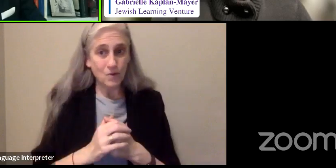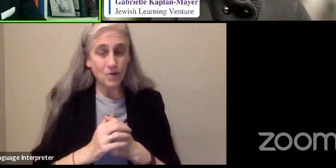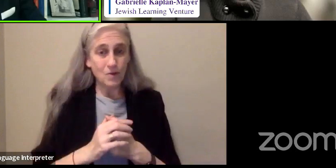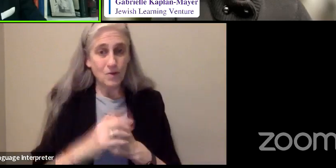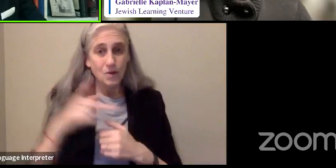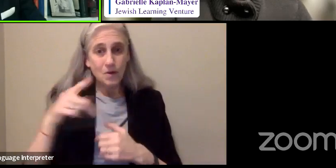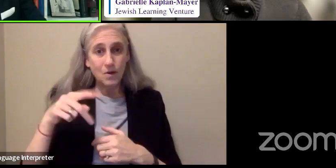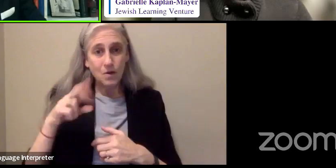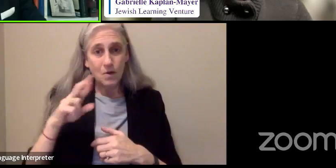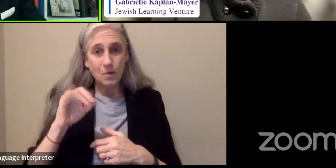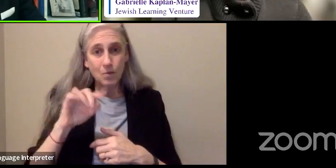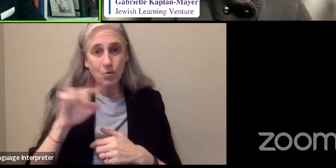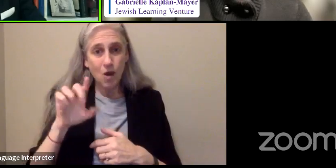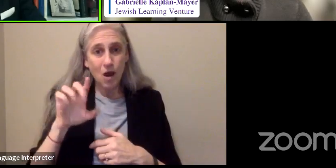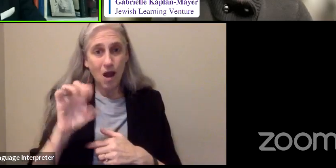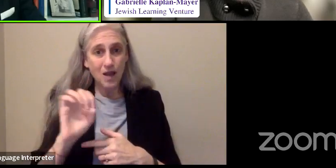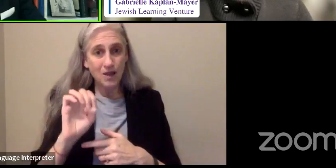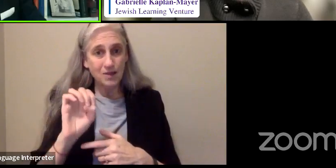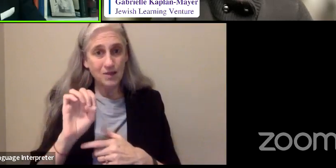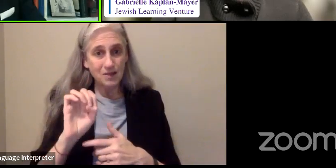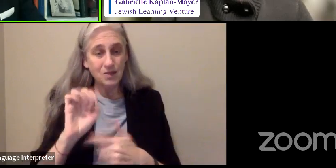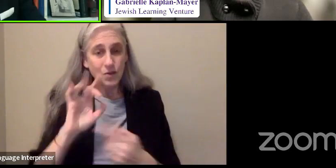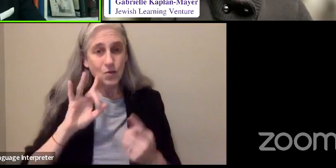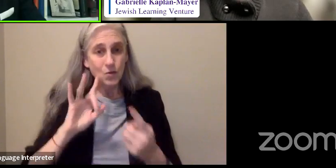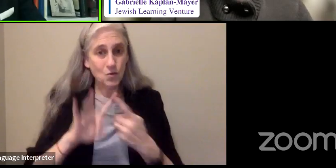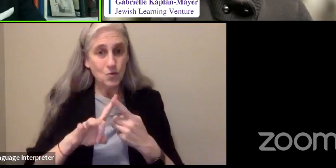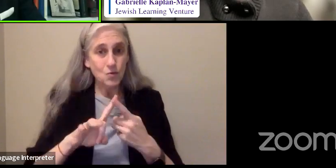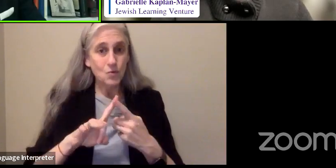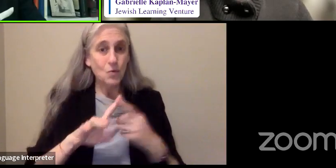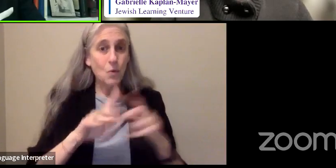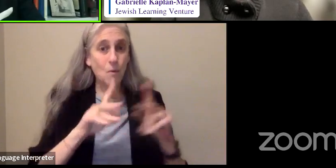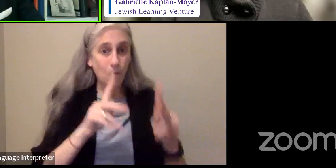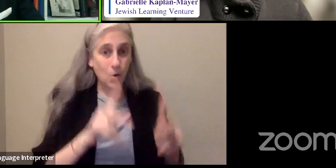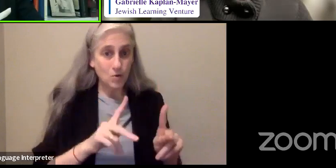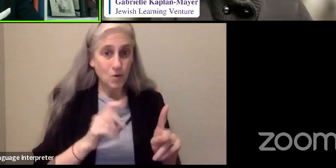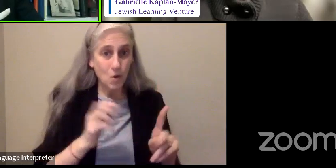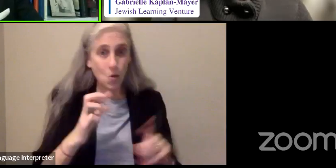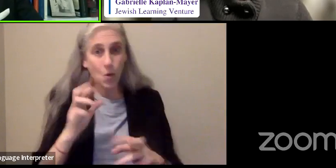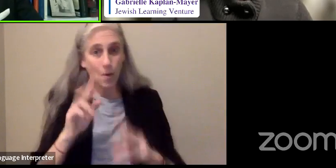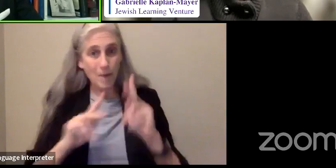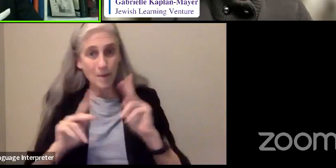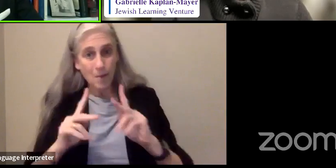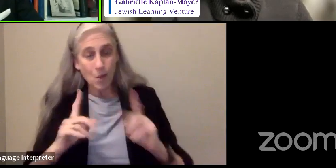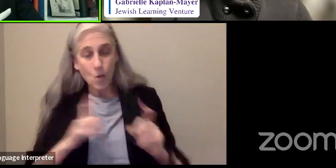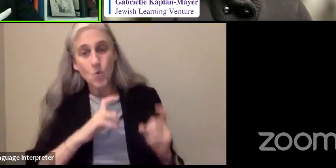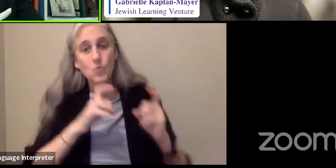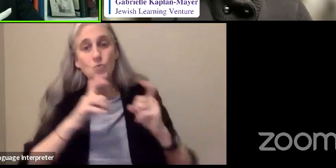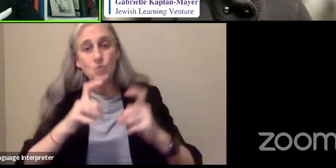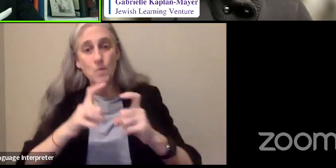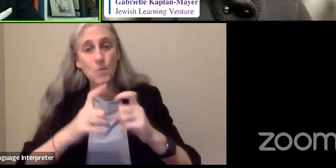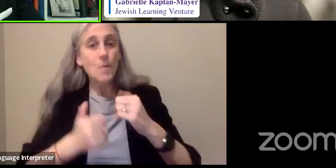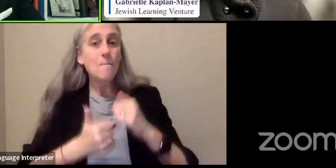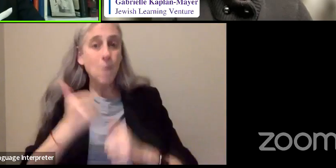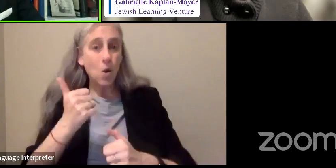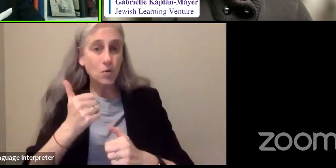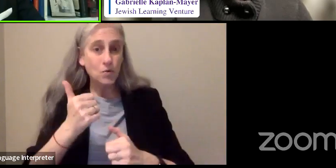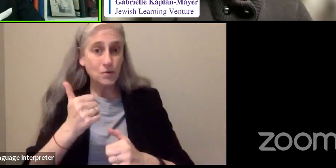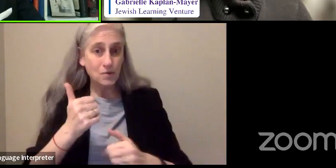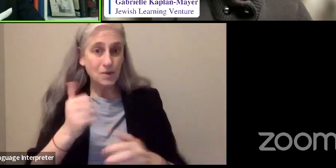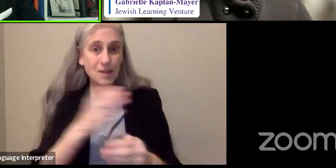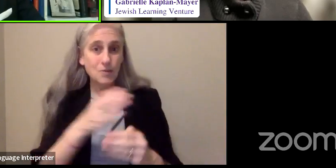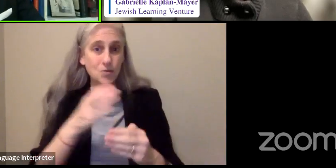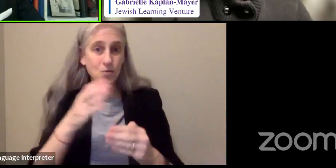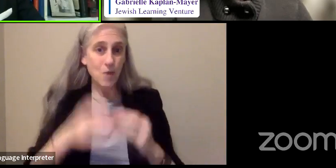to the person or persons who contributed most to ending blindness.